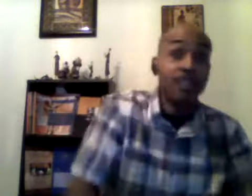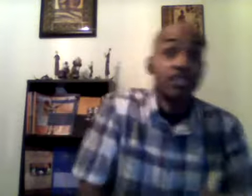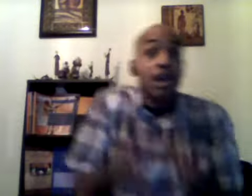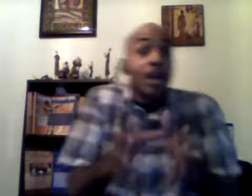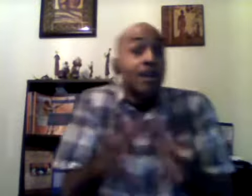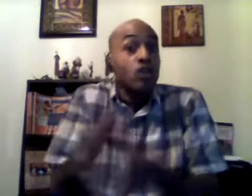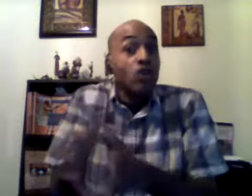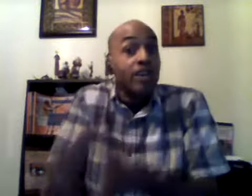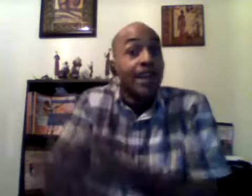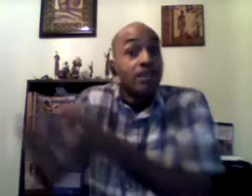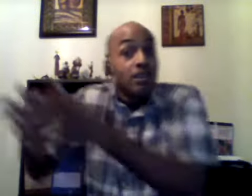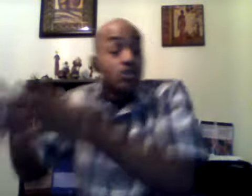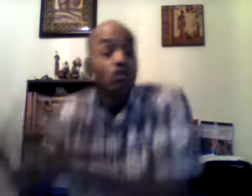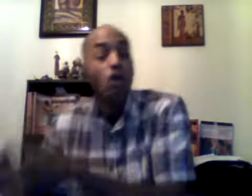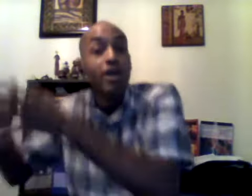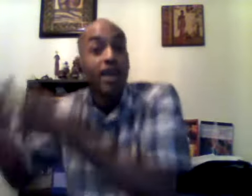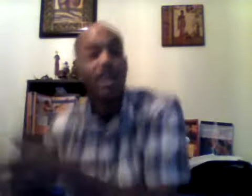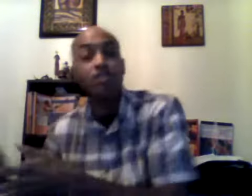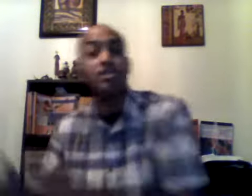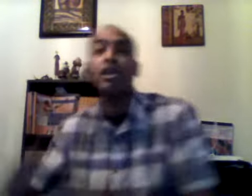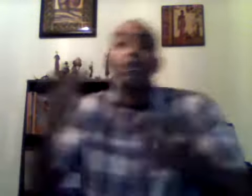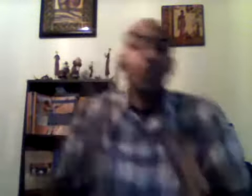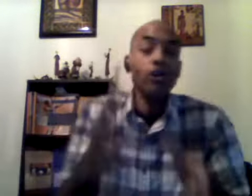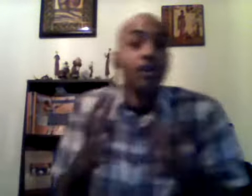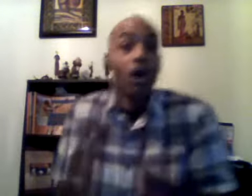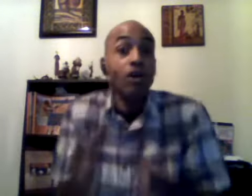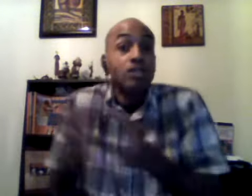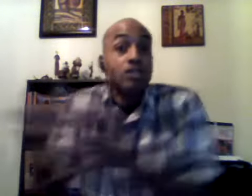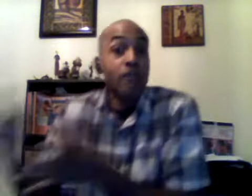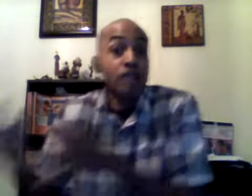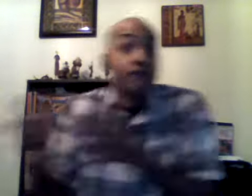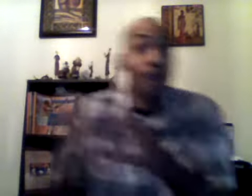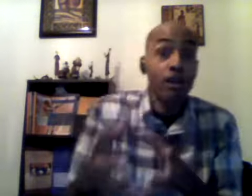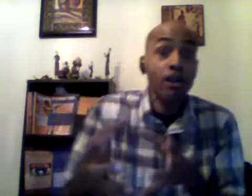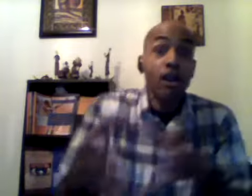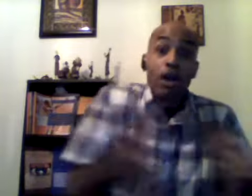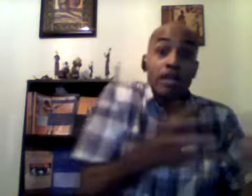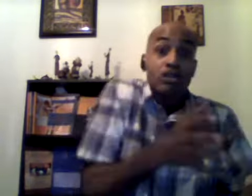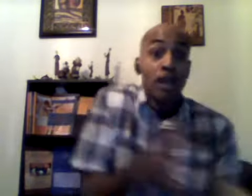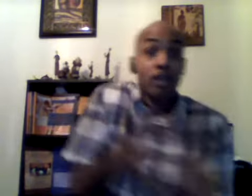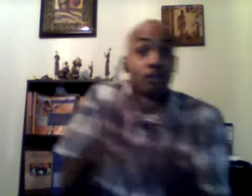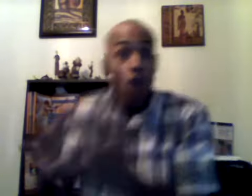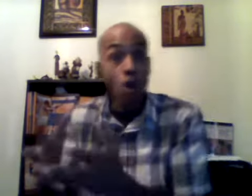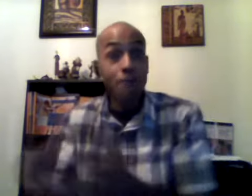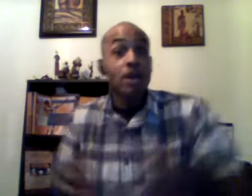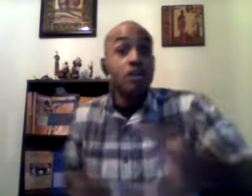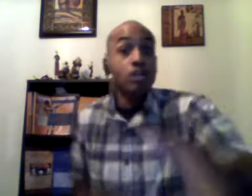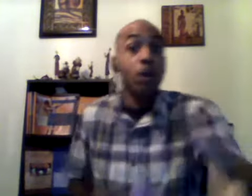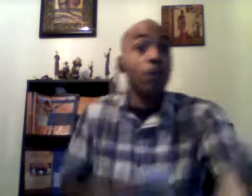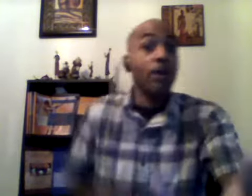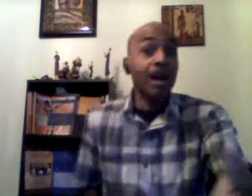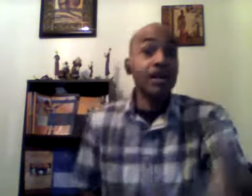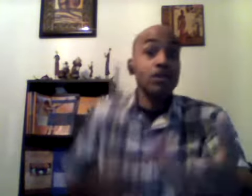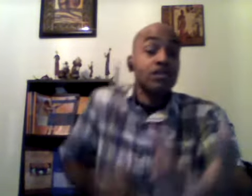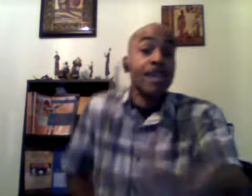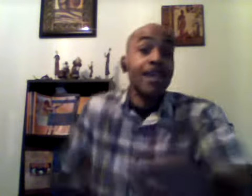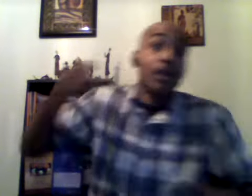because you can't destroy energy you can only transfer and transform it so when we understand the